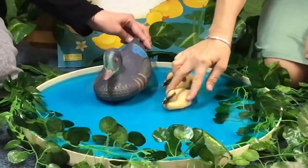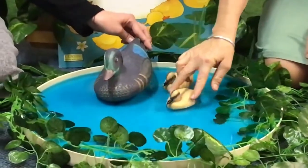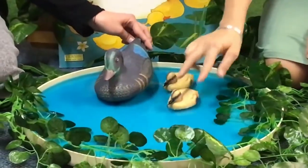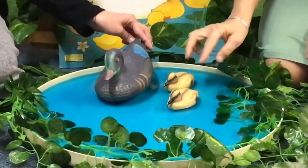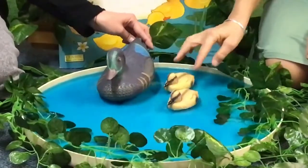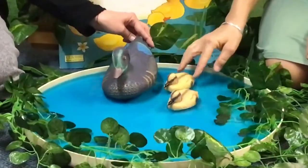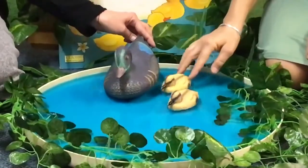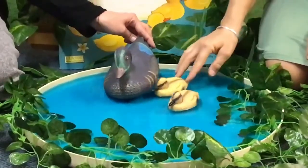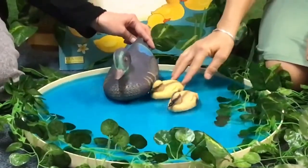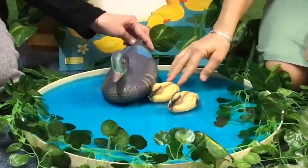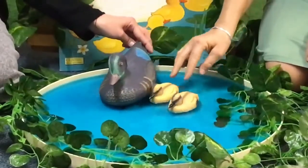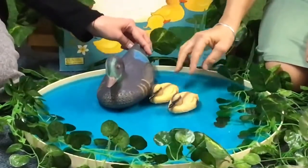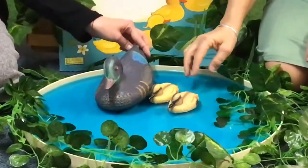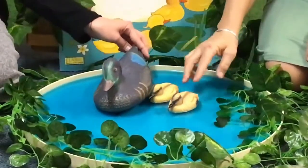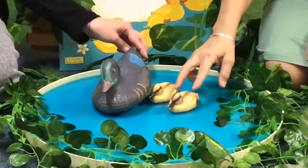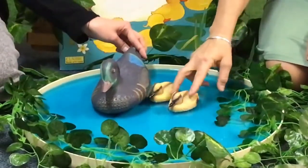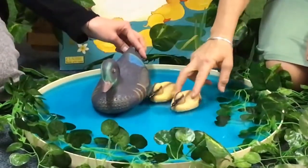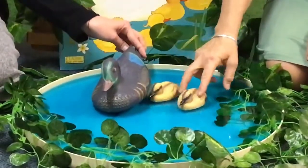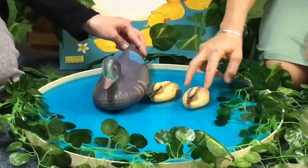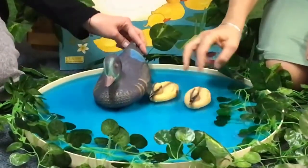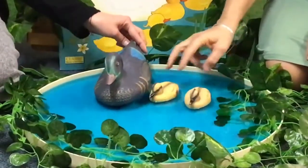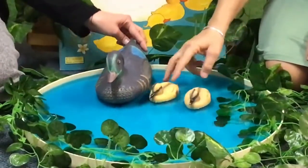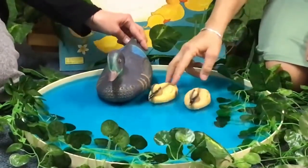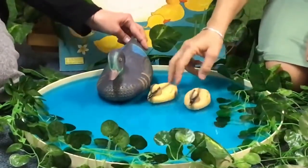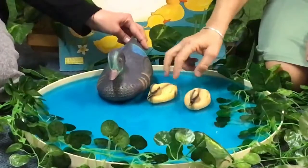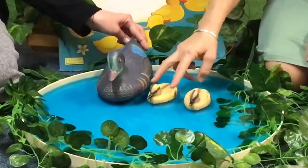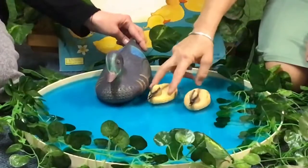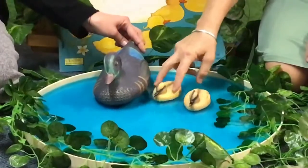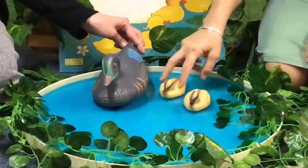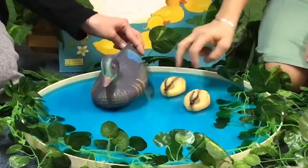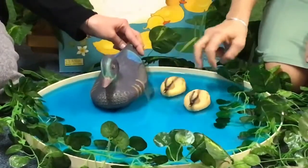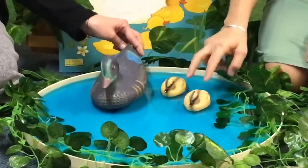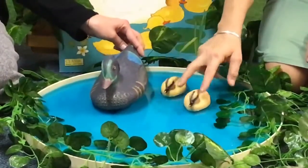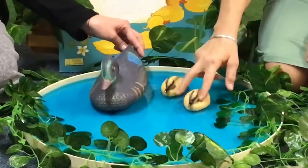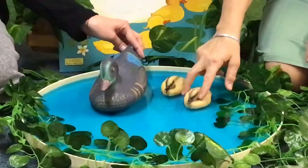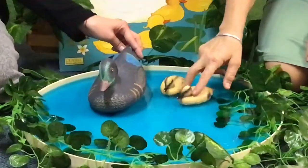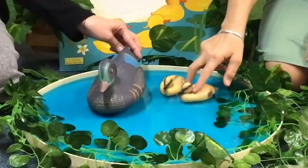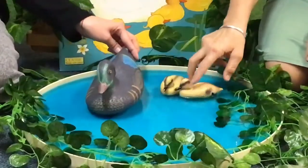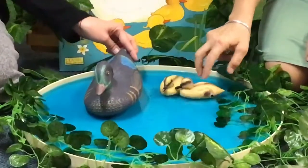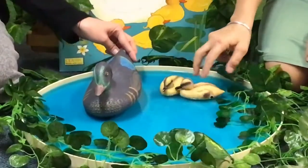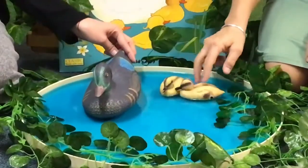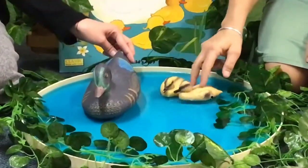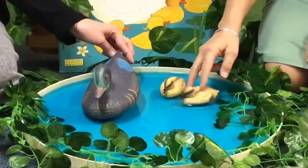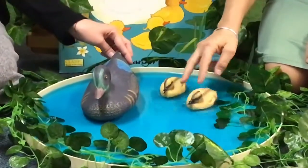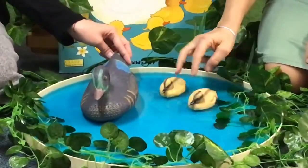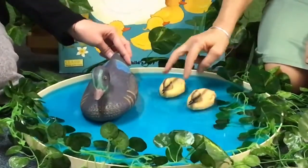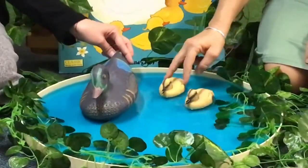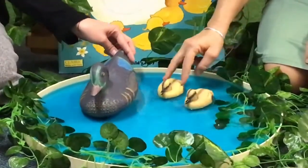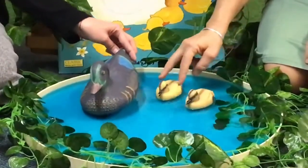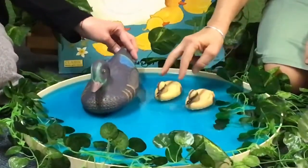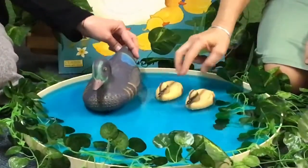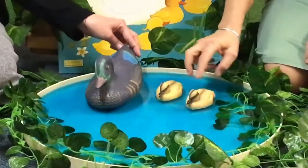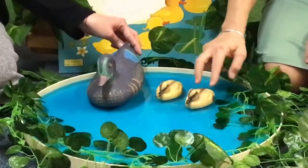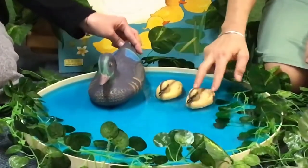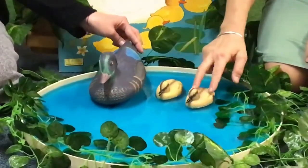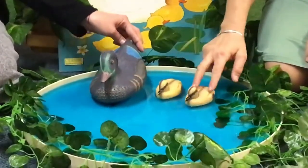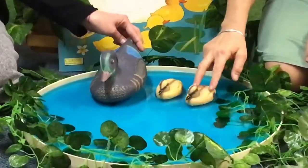Two little ducks went out one day over the hills and far away.